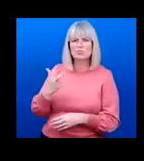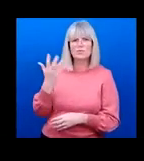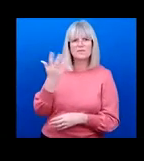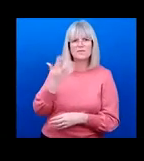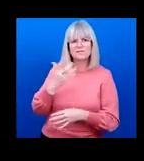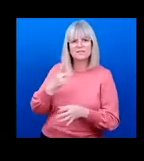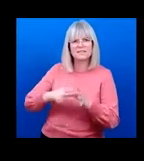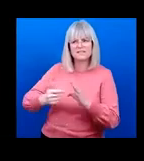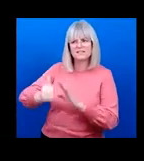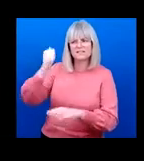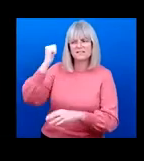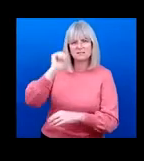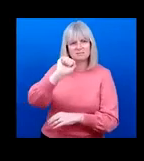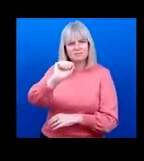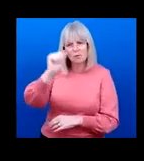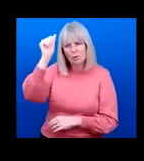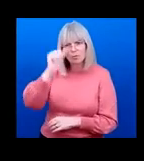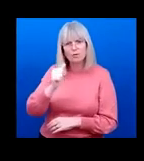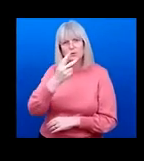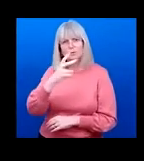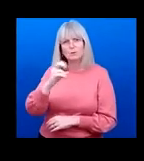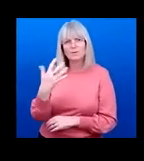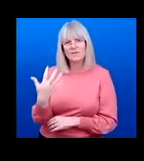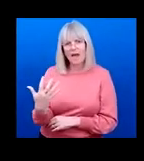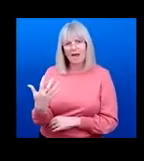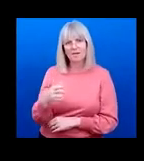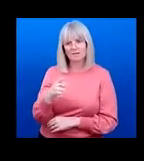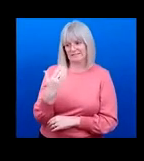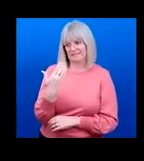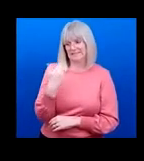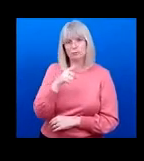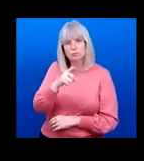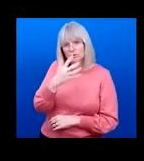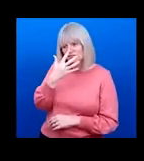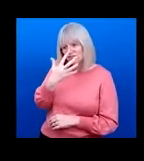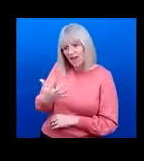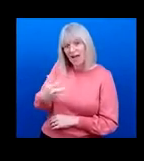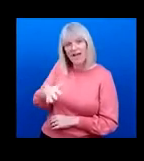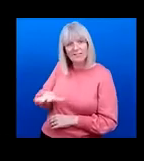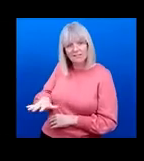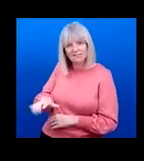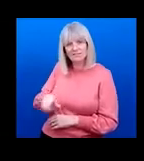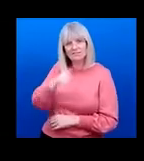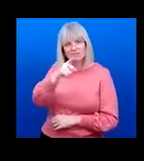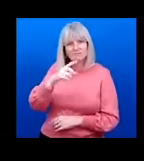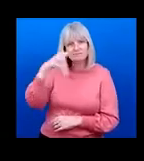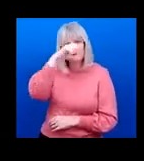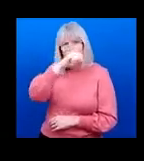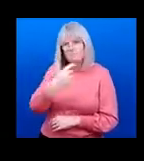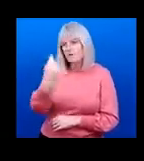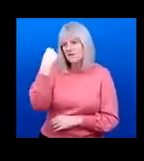in 2005, and you were only a five years old child. Jennifer Do you remember the day